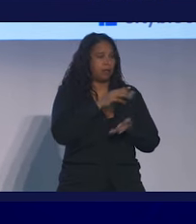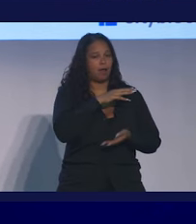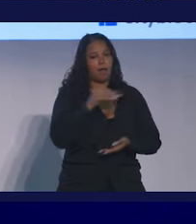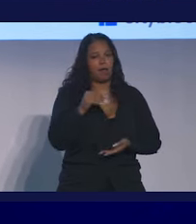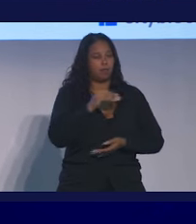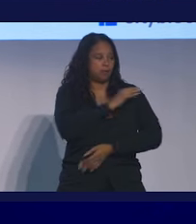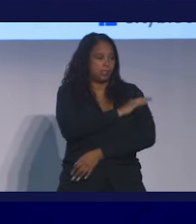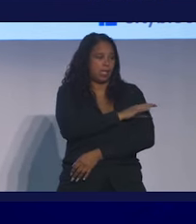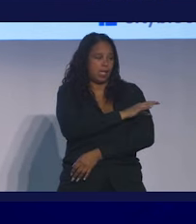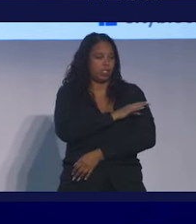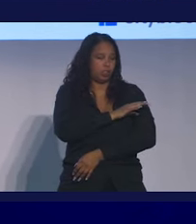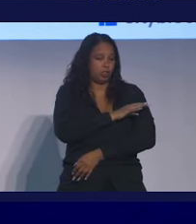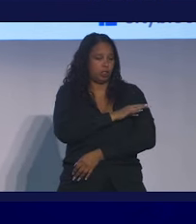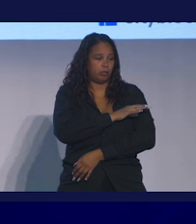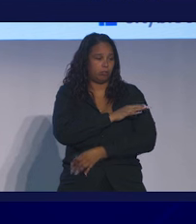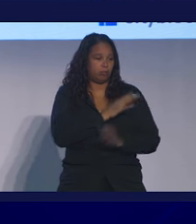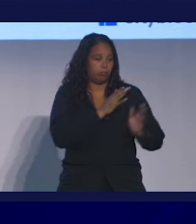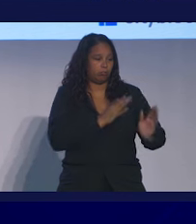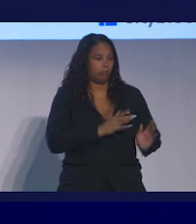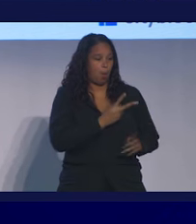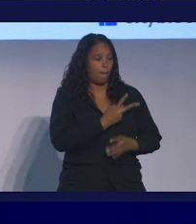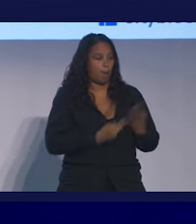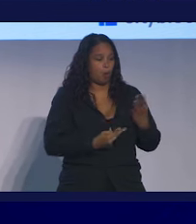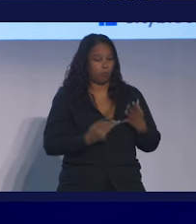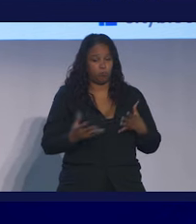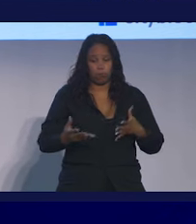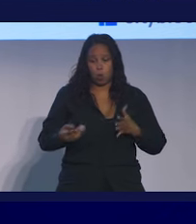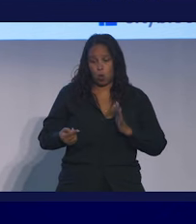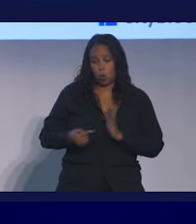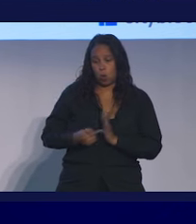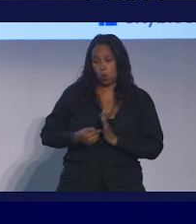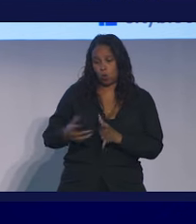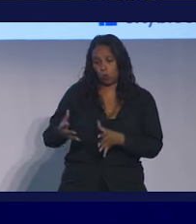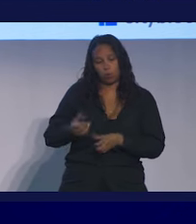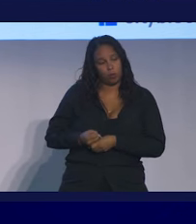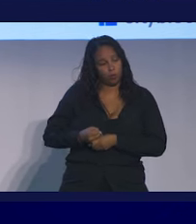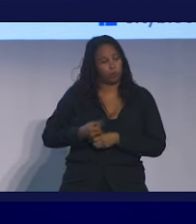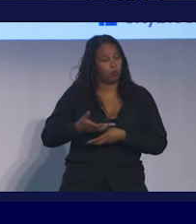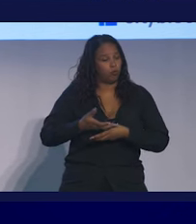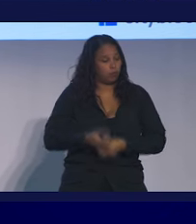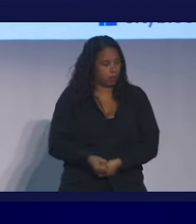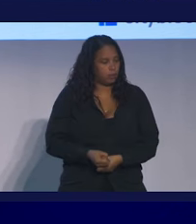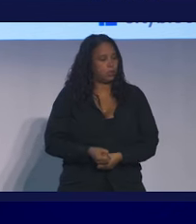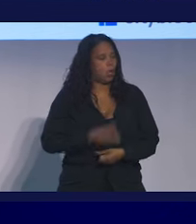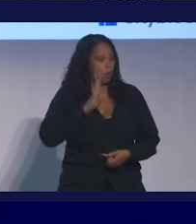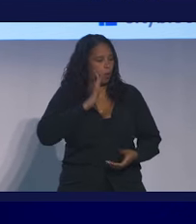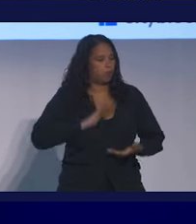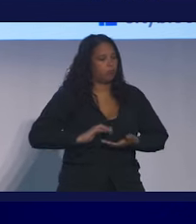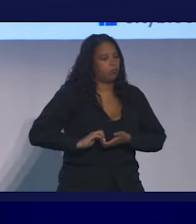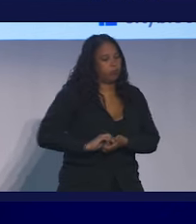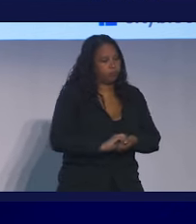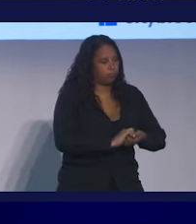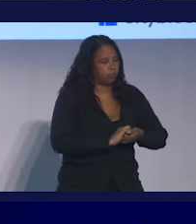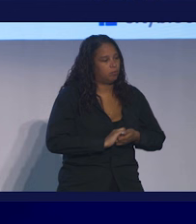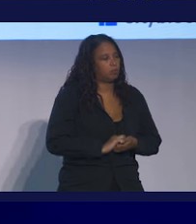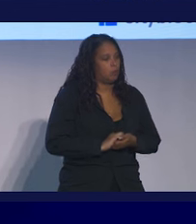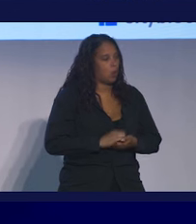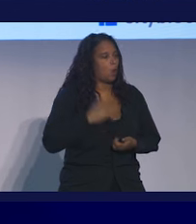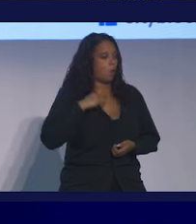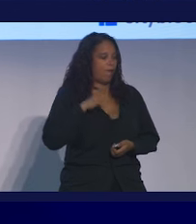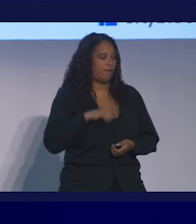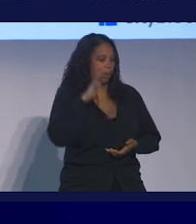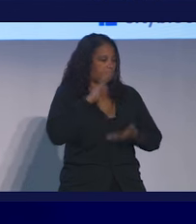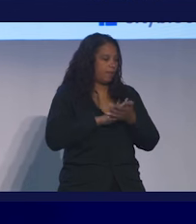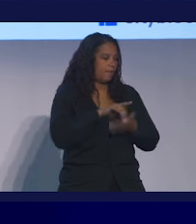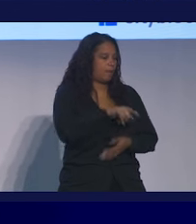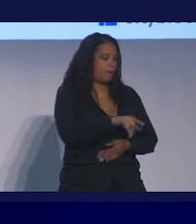inherent belief or trust in their patient actually is correlated to their outcomes. So we have to believe in them as much as they have to believe in